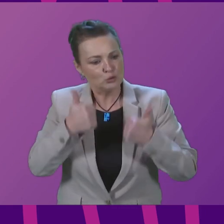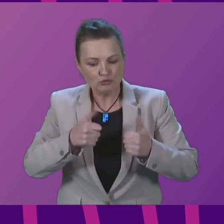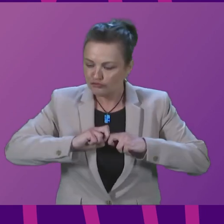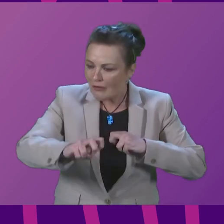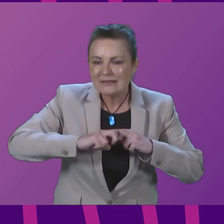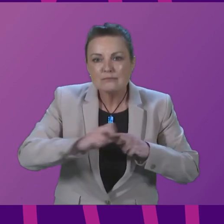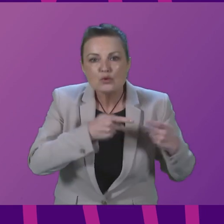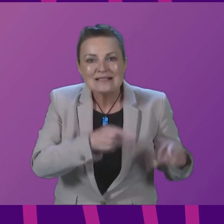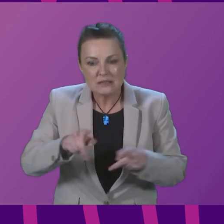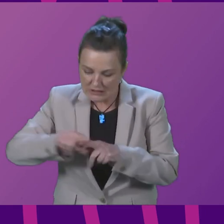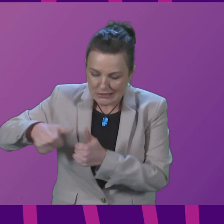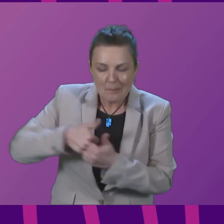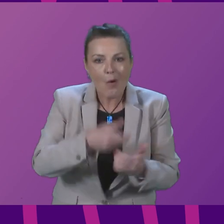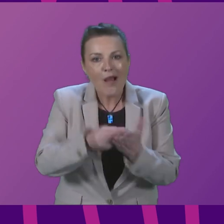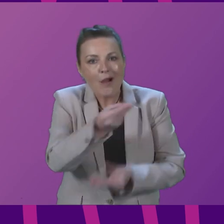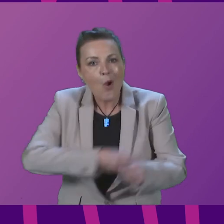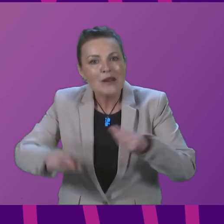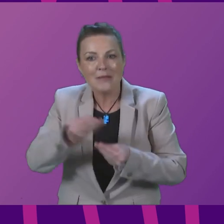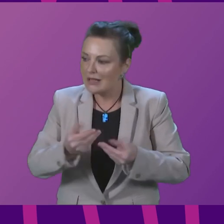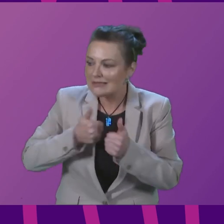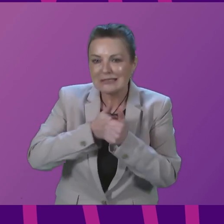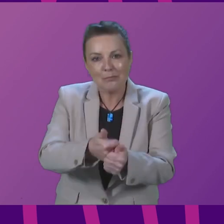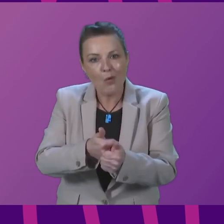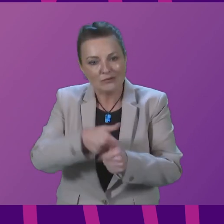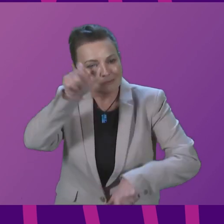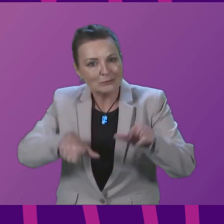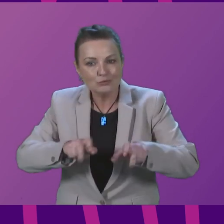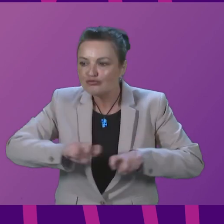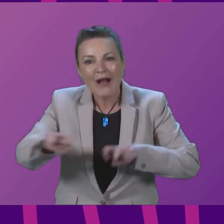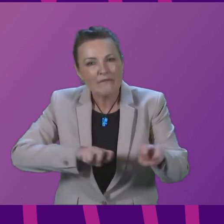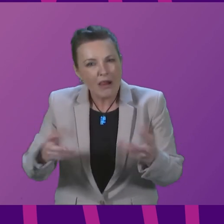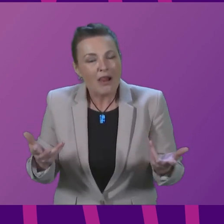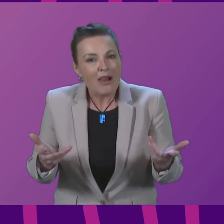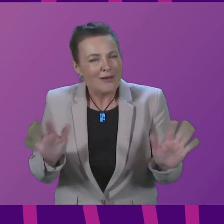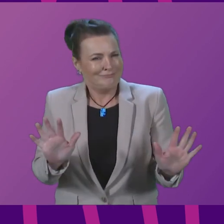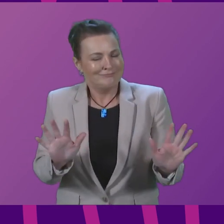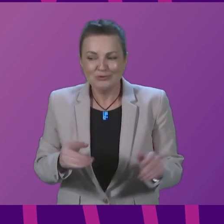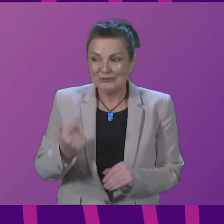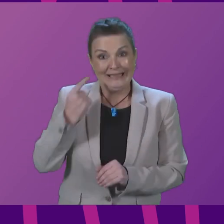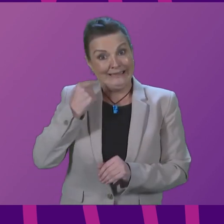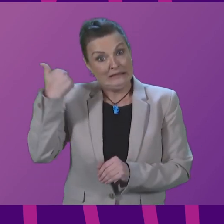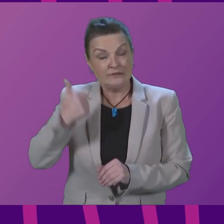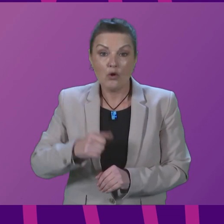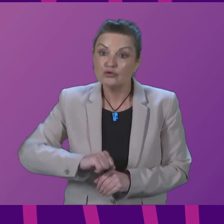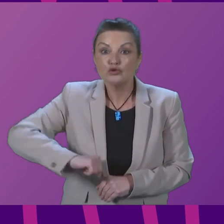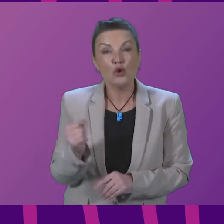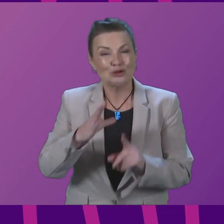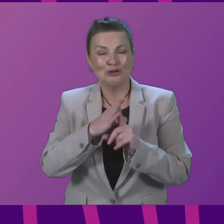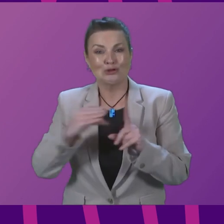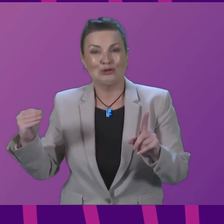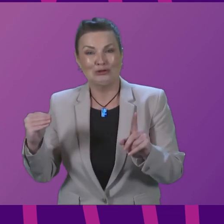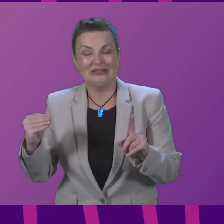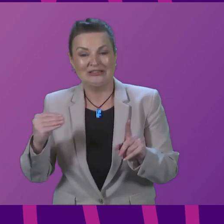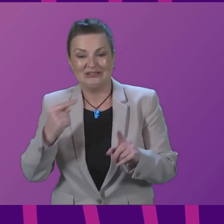supports our economy and supports the travelling public. So it's easy for the Scottish Conservatives to reduce